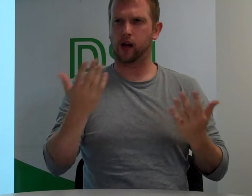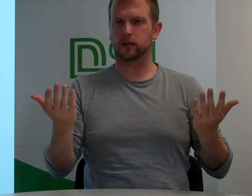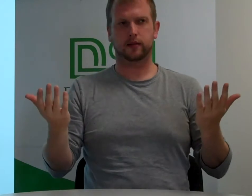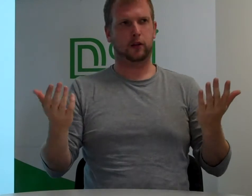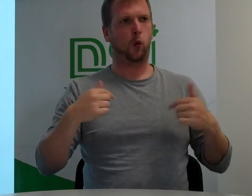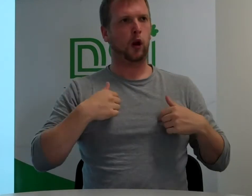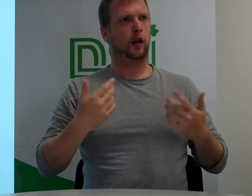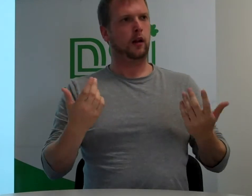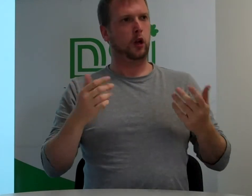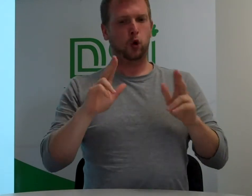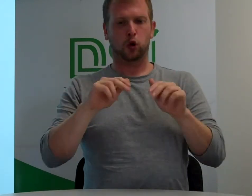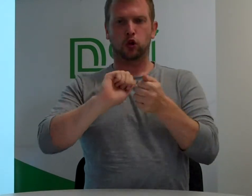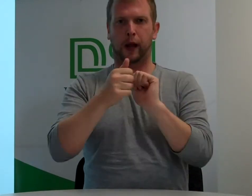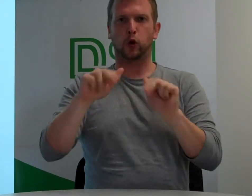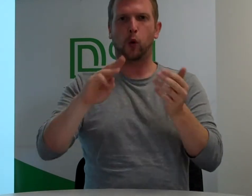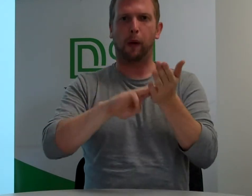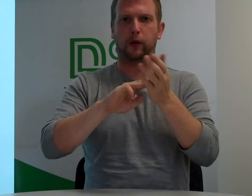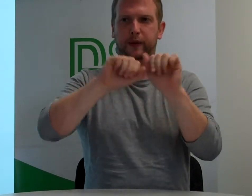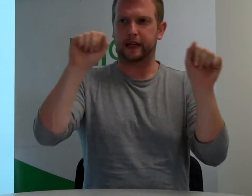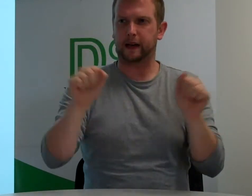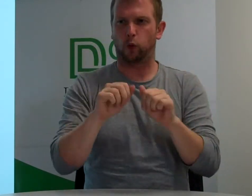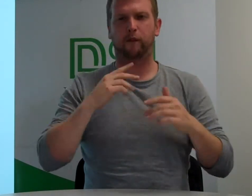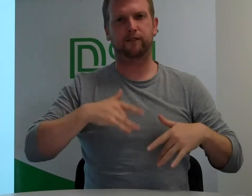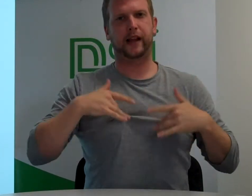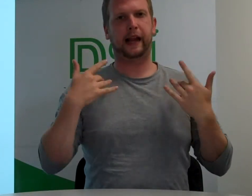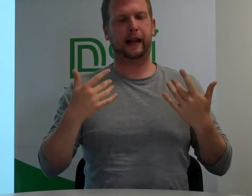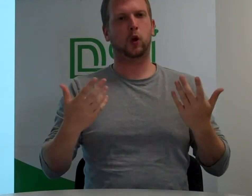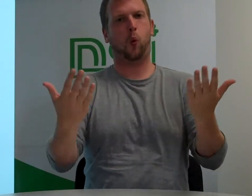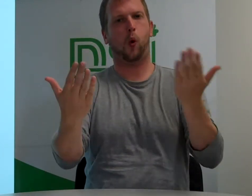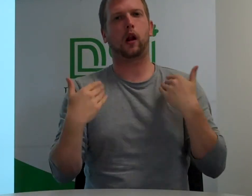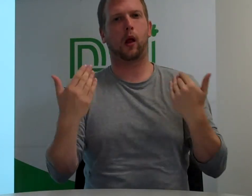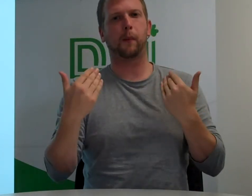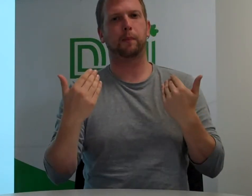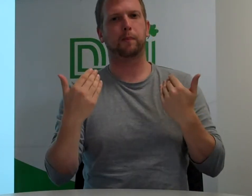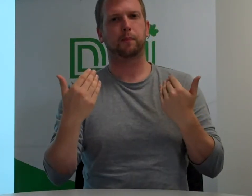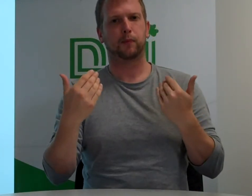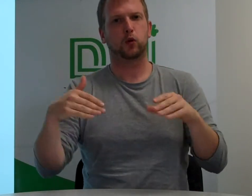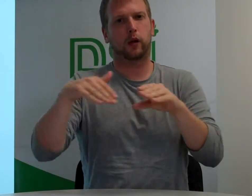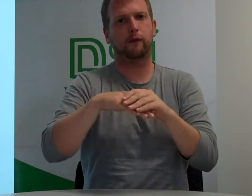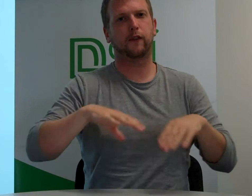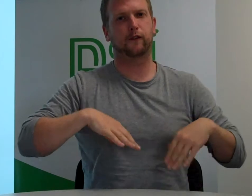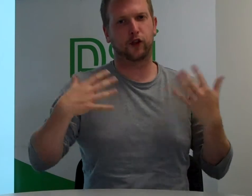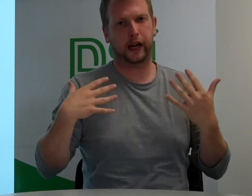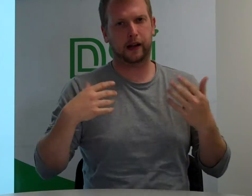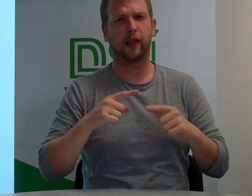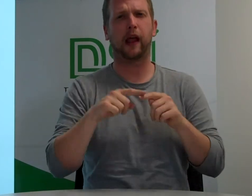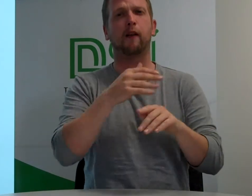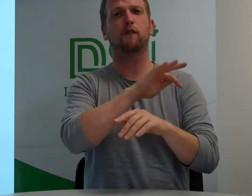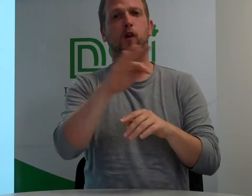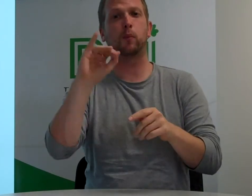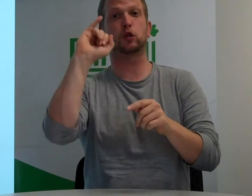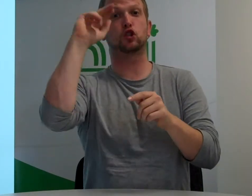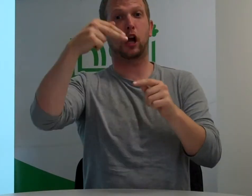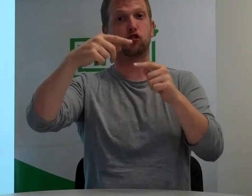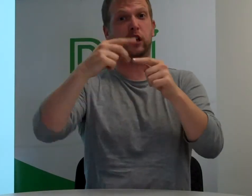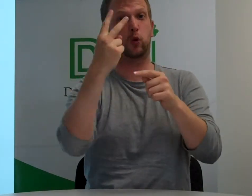Because, can you imagine this? Welcome to September 3. John Rachel,